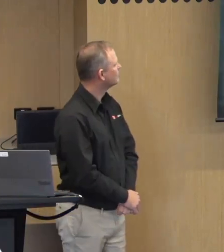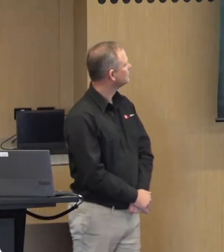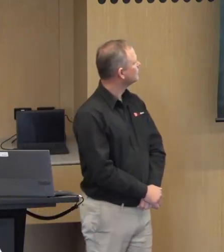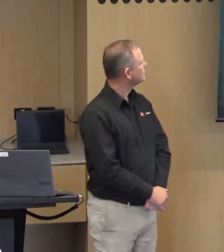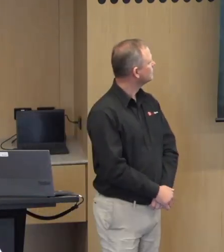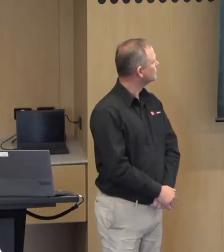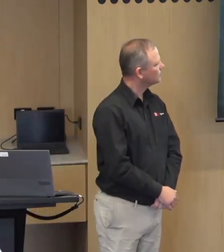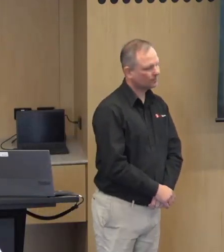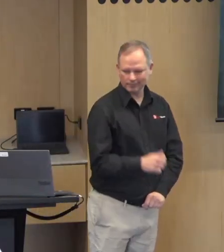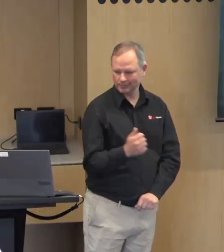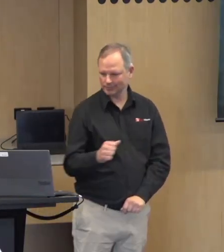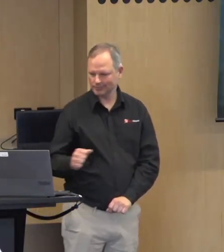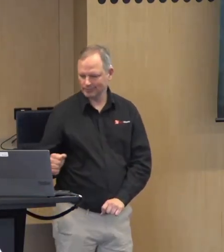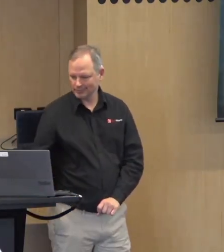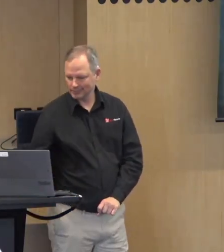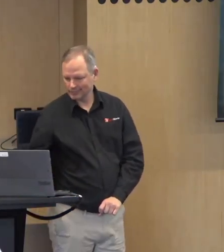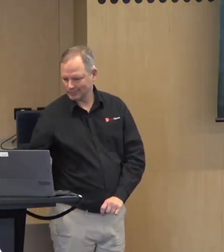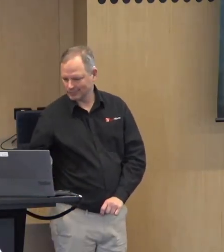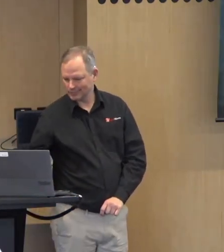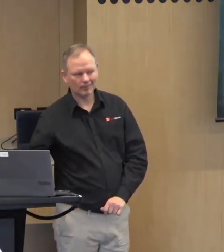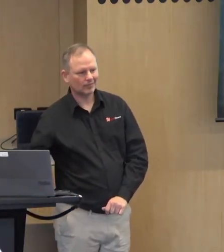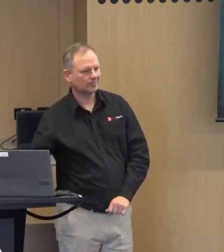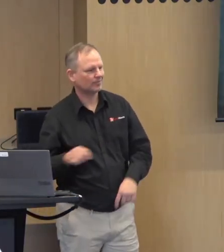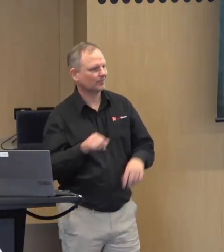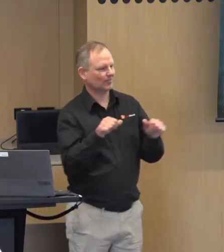Thank you to Ingrid Stitt, Minister for Mental Health.